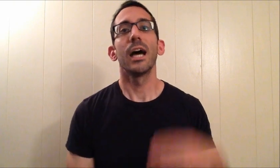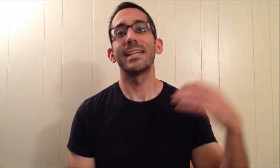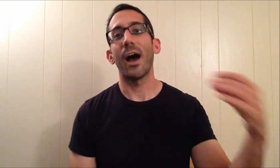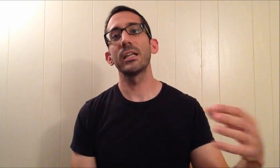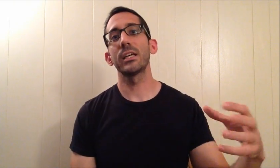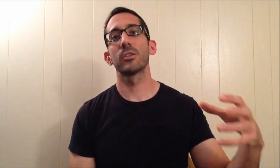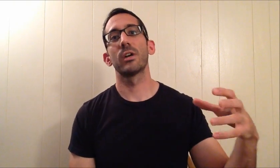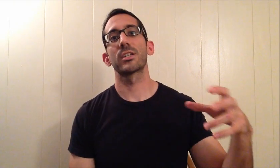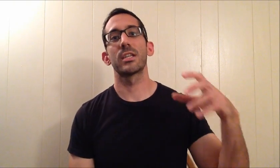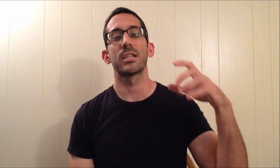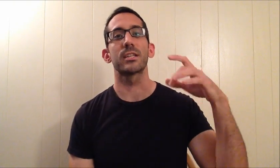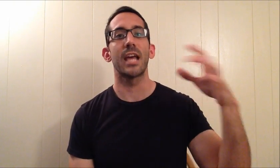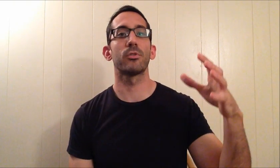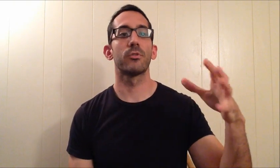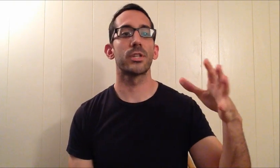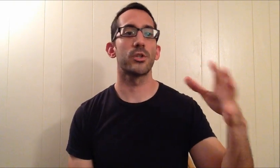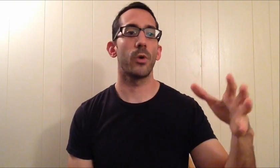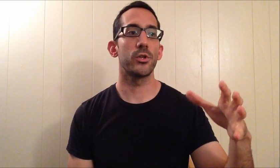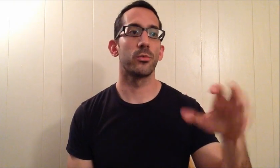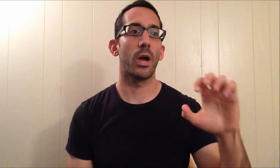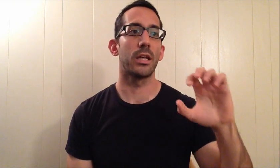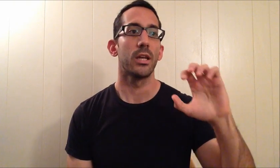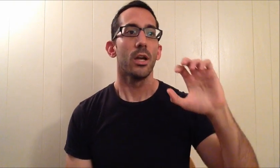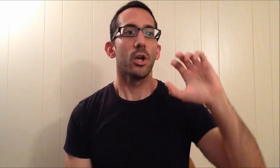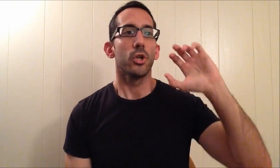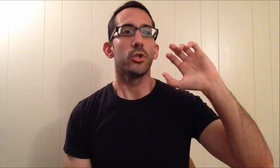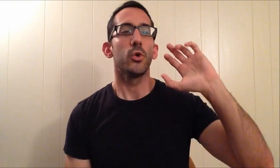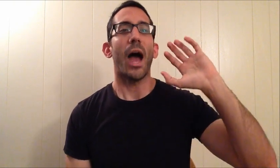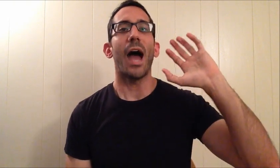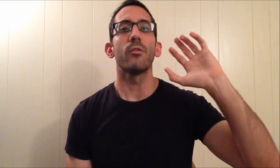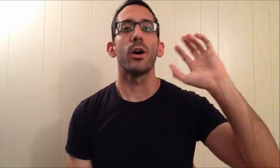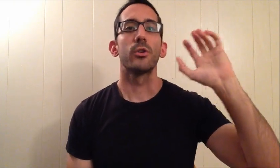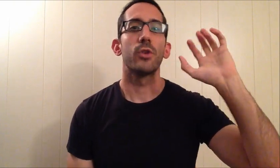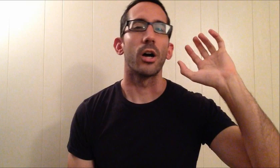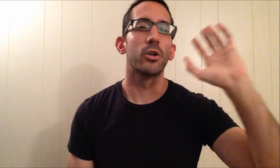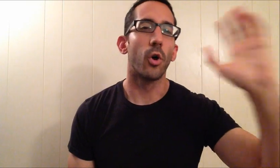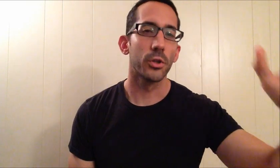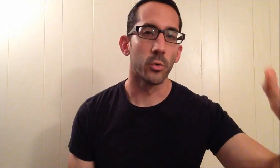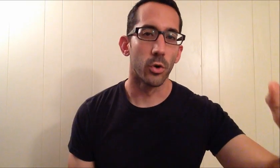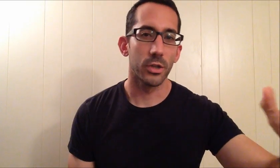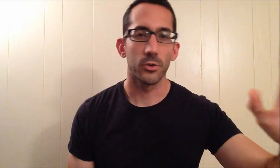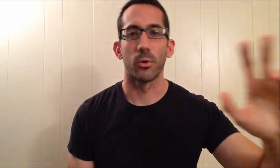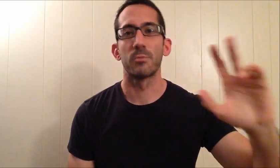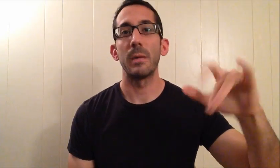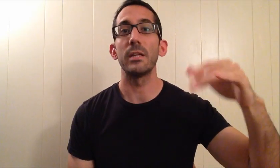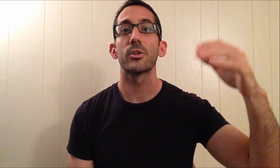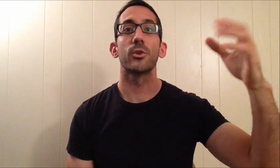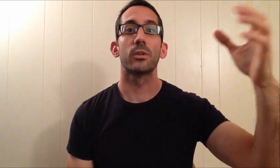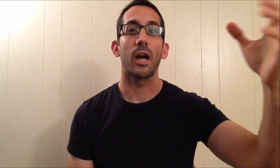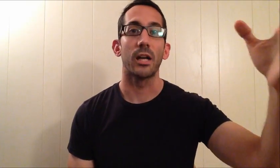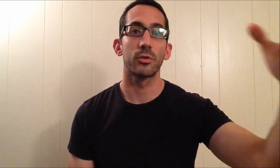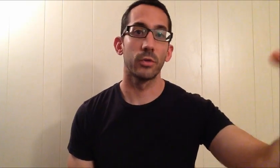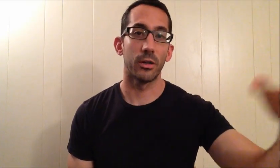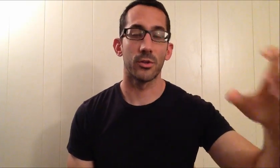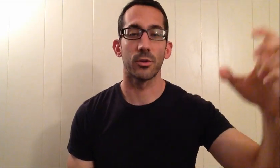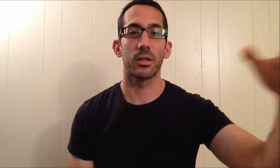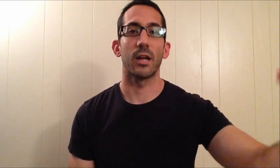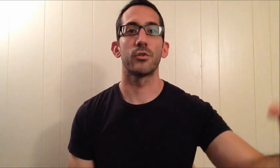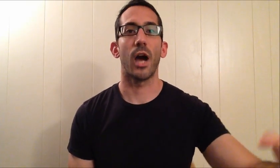A calculated risk is an example of a situation when you have a goal that you're working towards, maybe a certain kind of career or a certain kind of